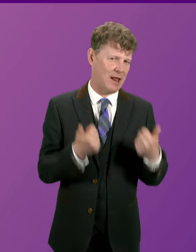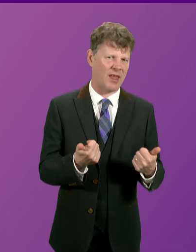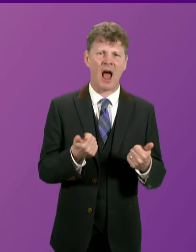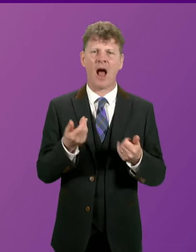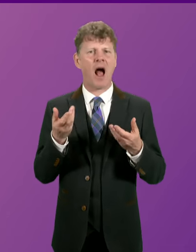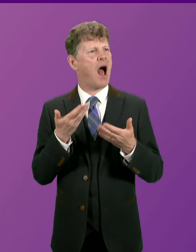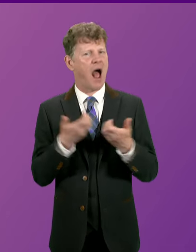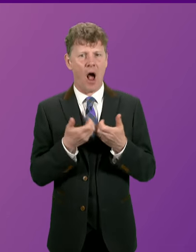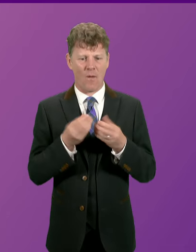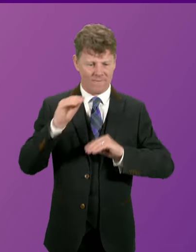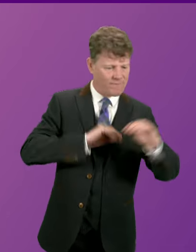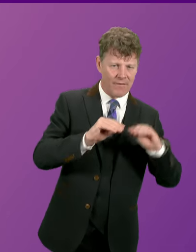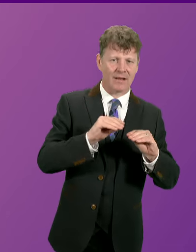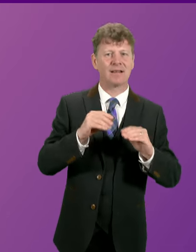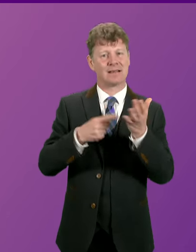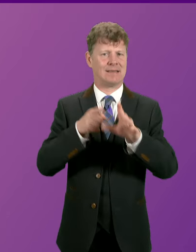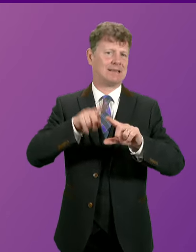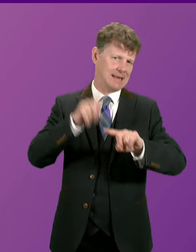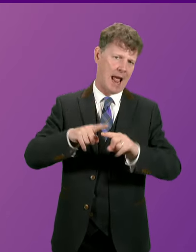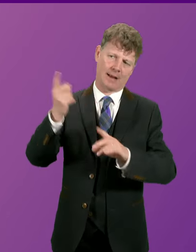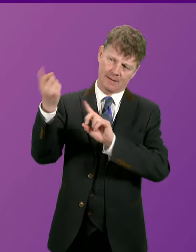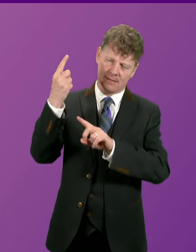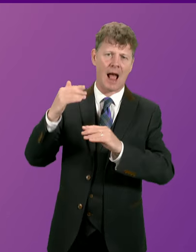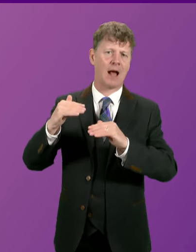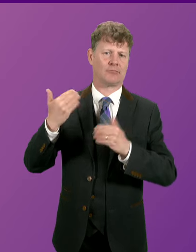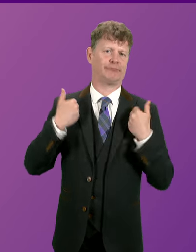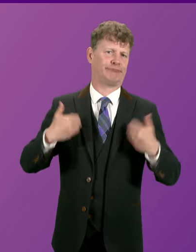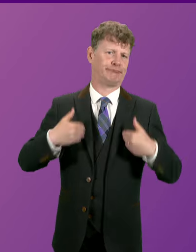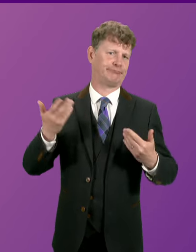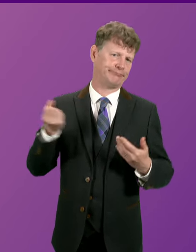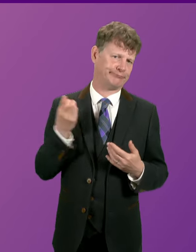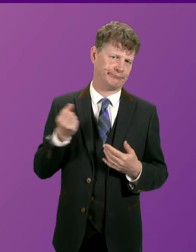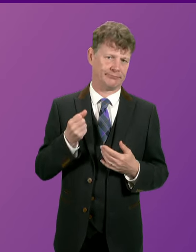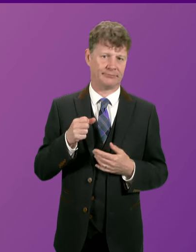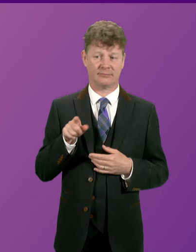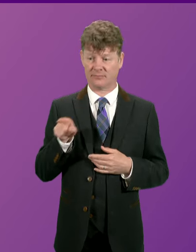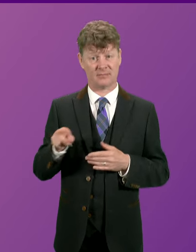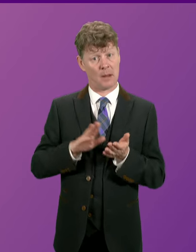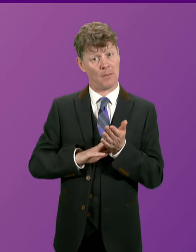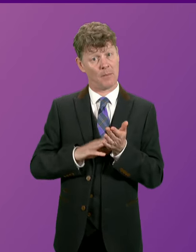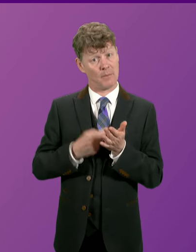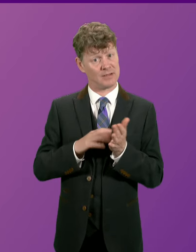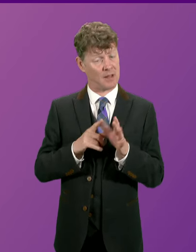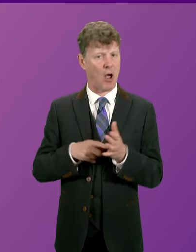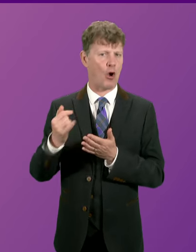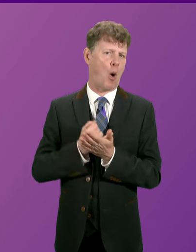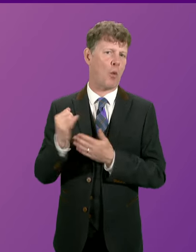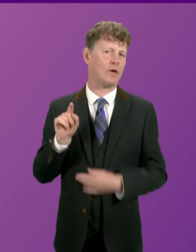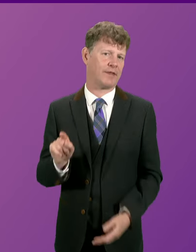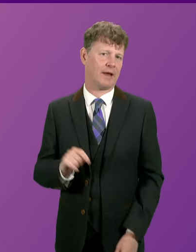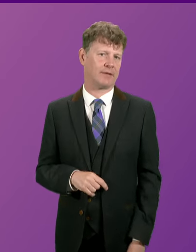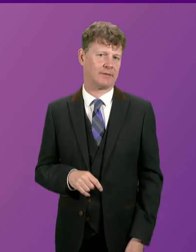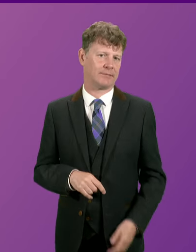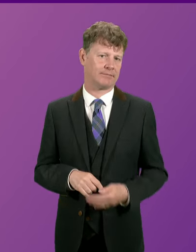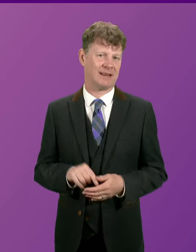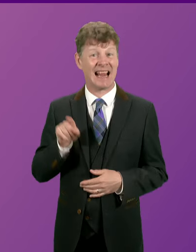we have increased tax on higher earners. Mr Marrow is opposed to that. Mr Marrow wants to make